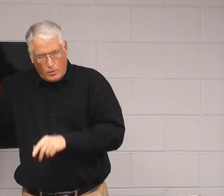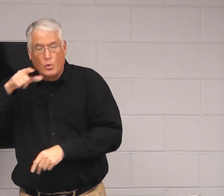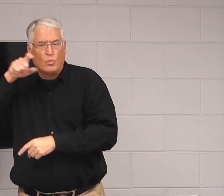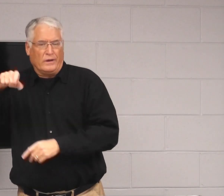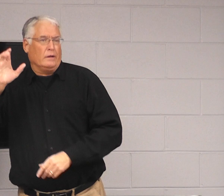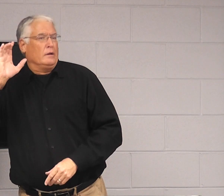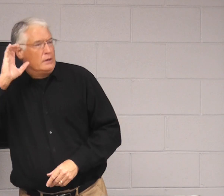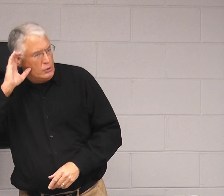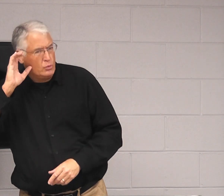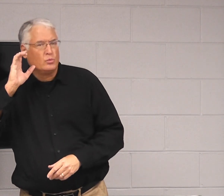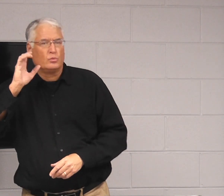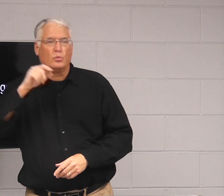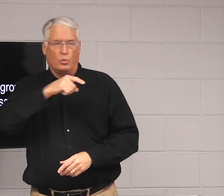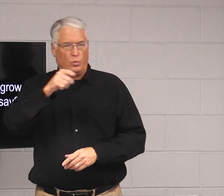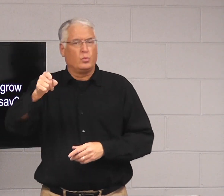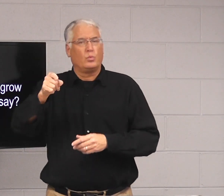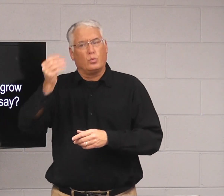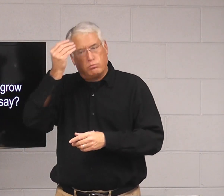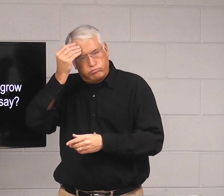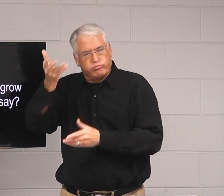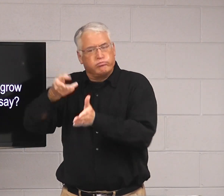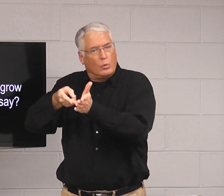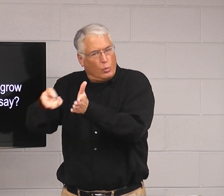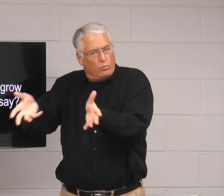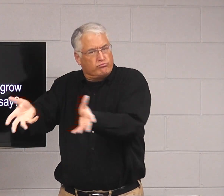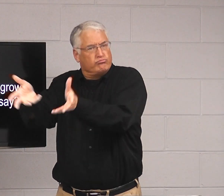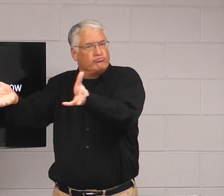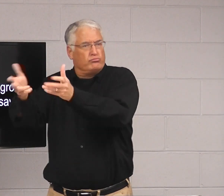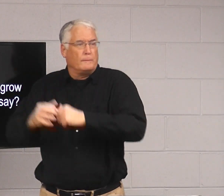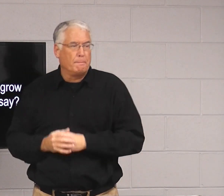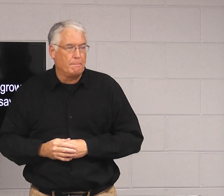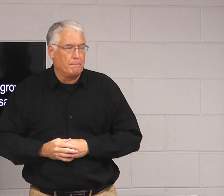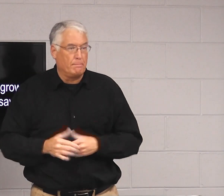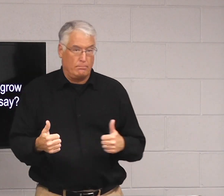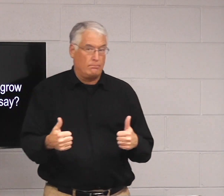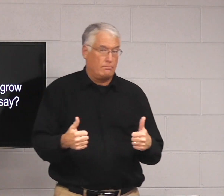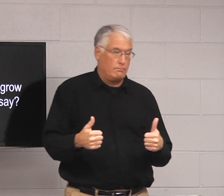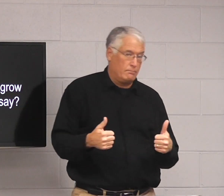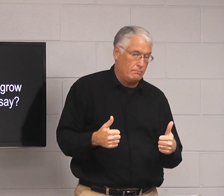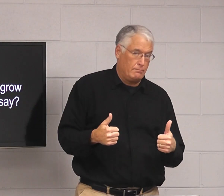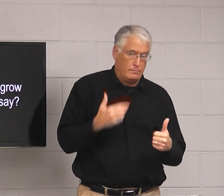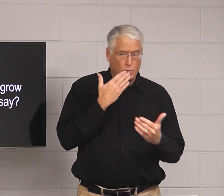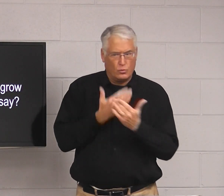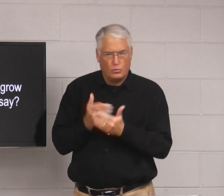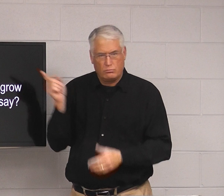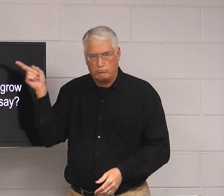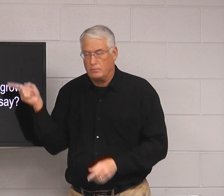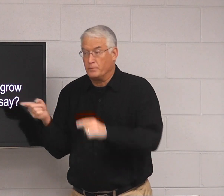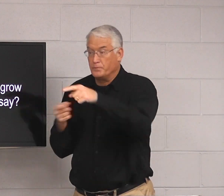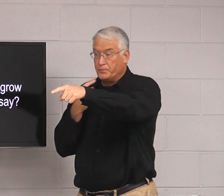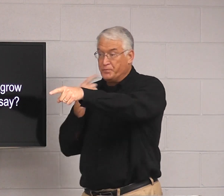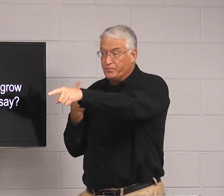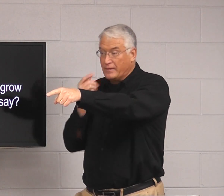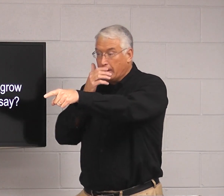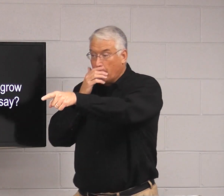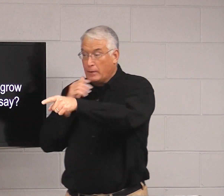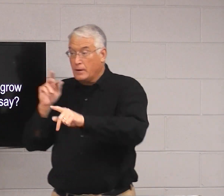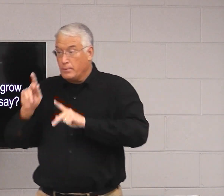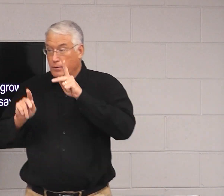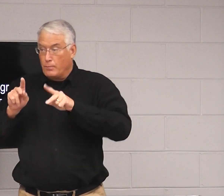encourage those people who need to hear you, let them know the truth. Okay? This is good. So